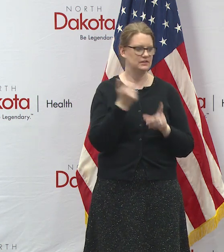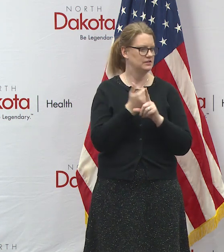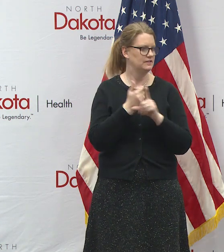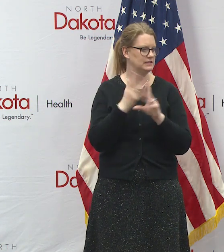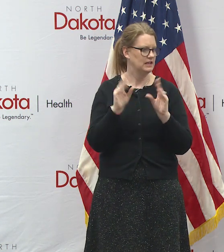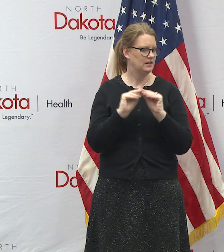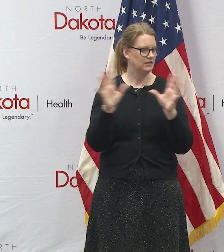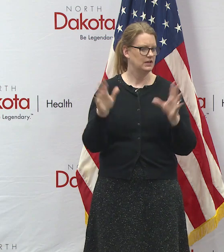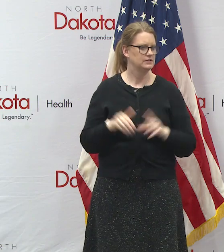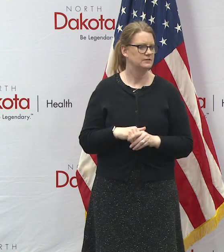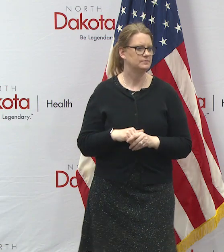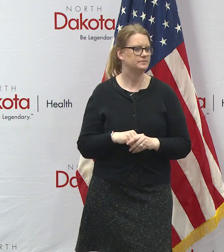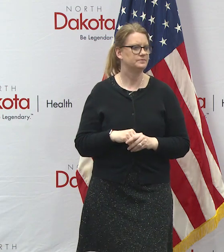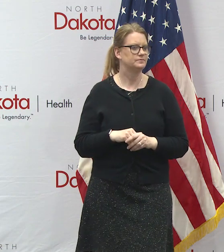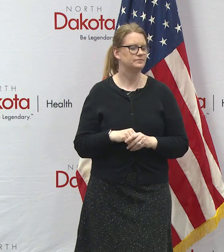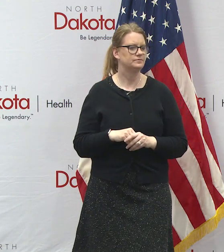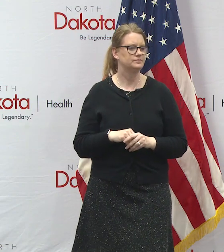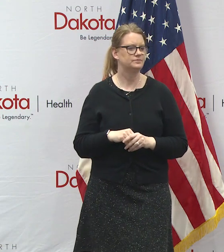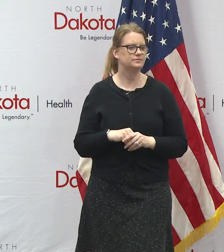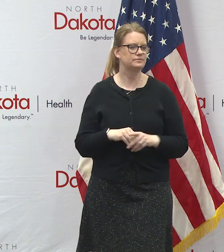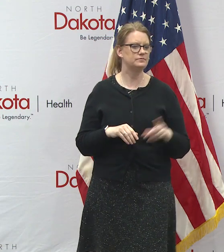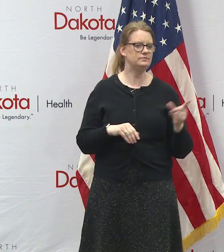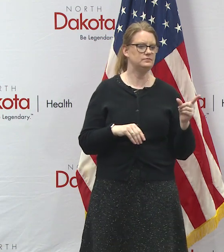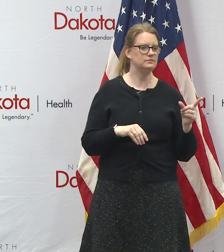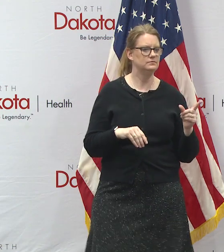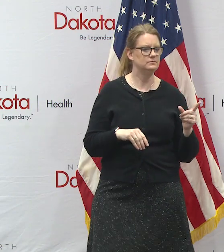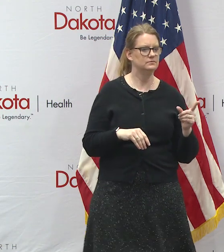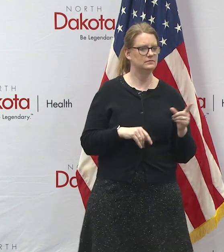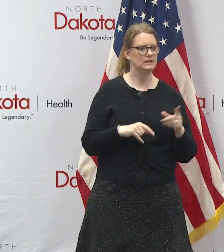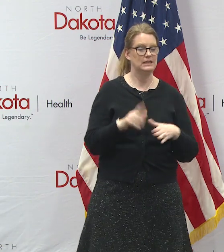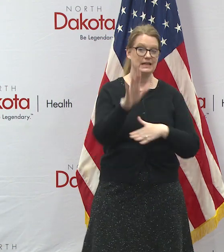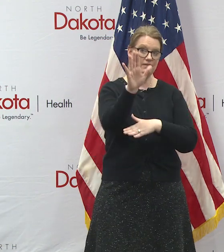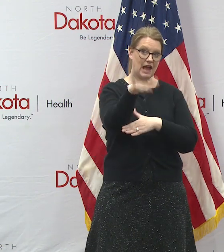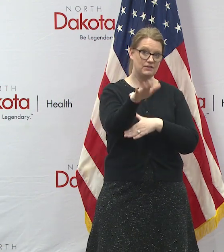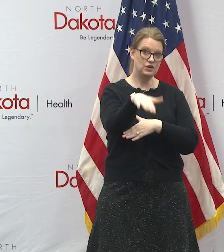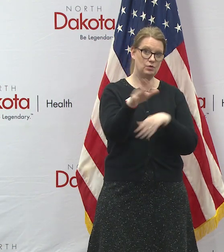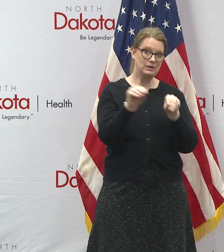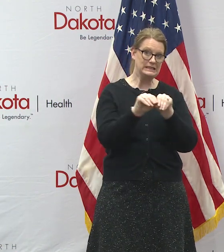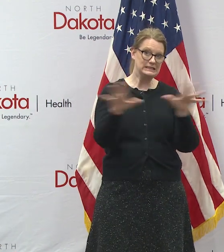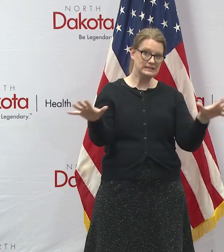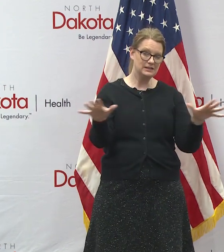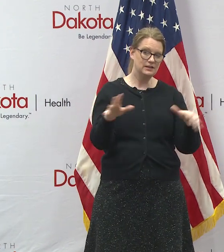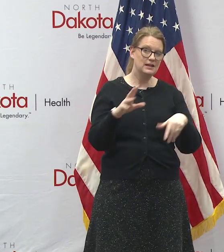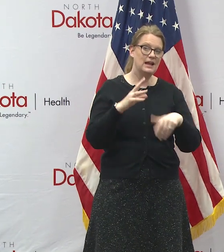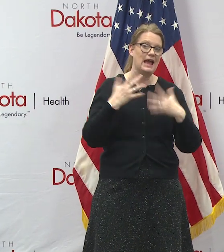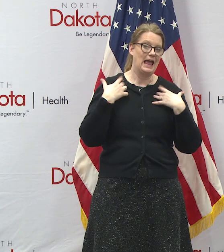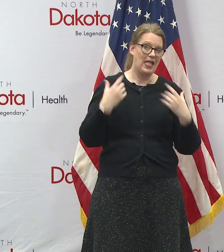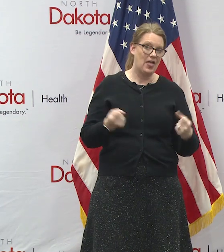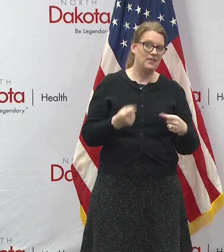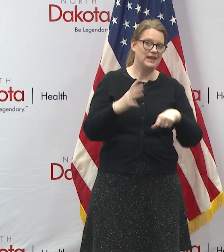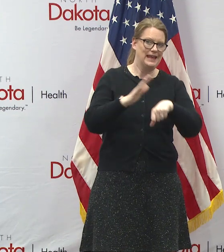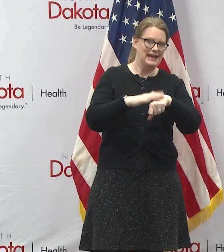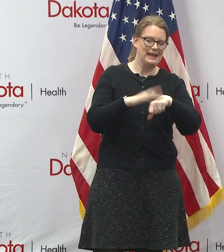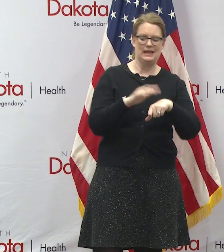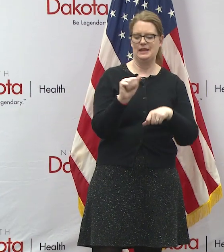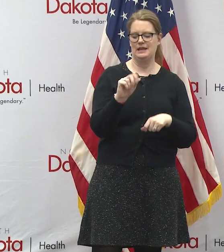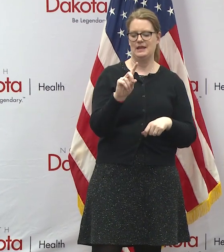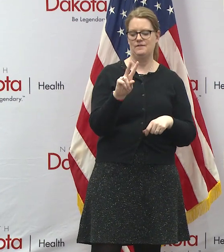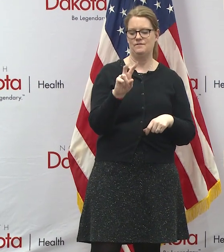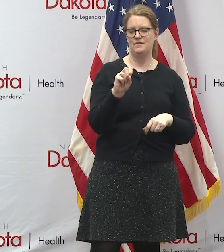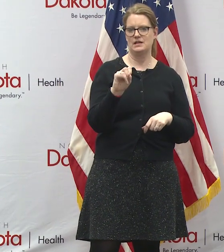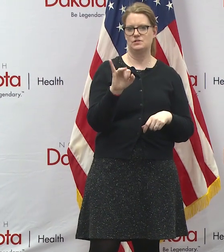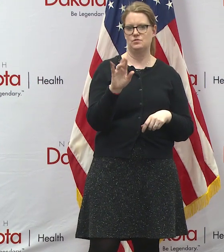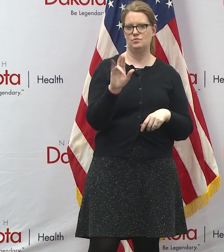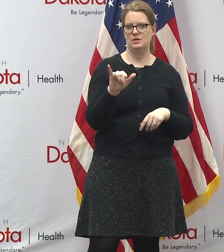so with this afternoon we did send out a health advisory and that updated